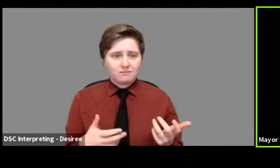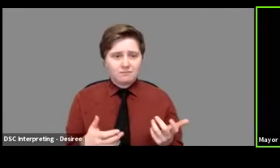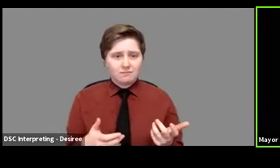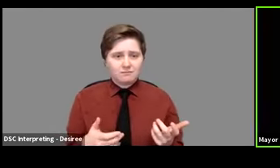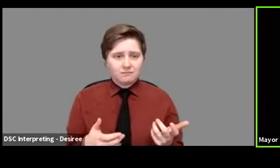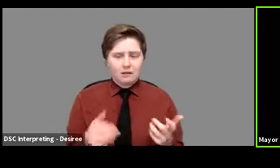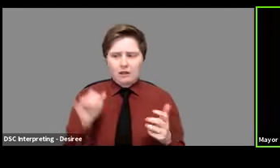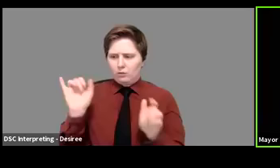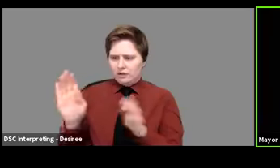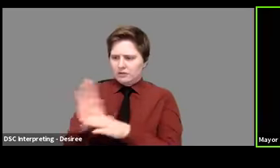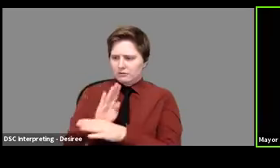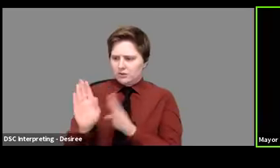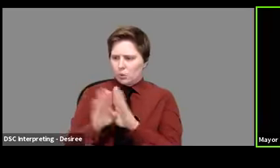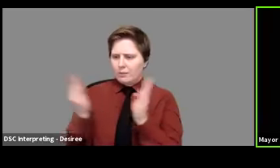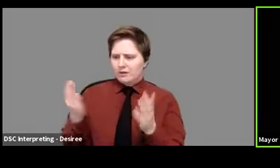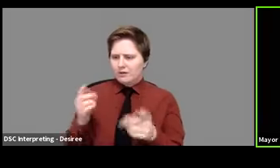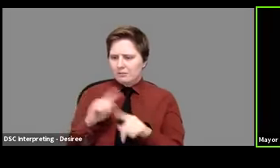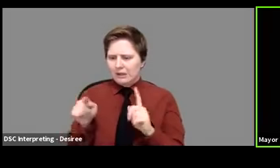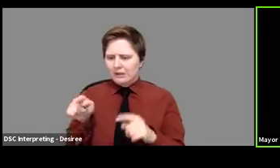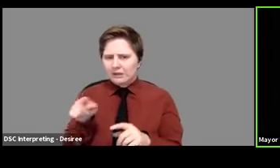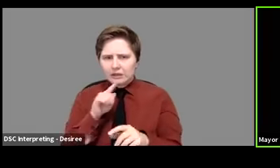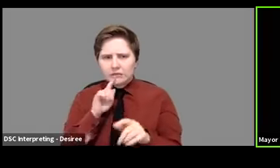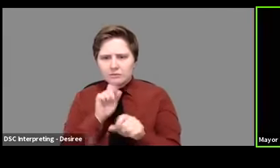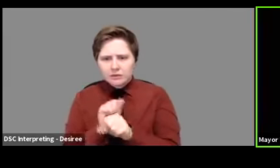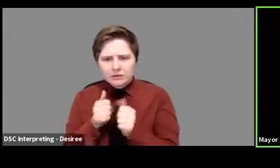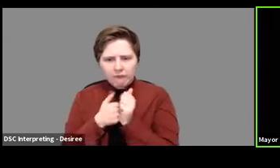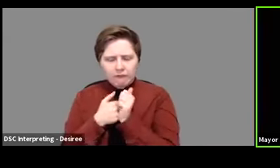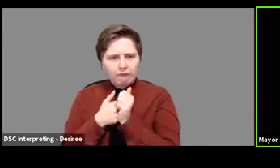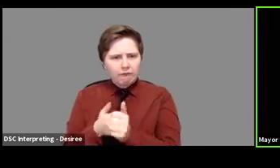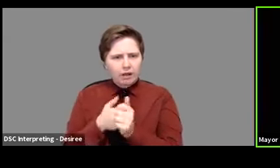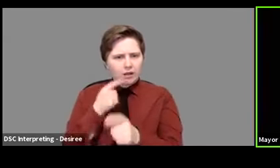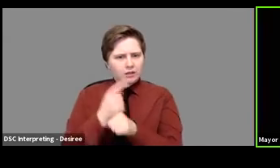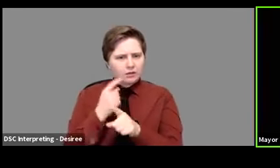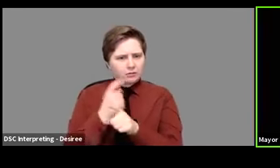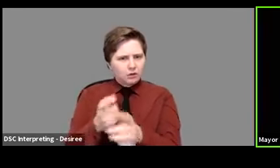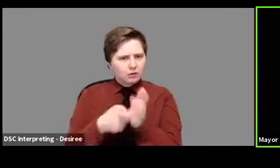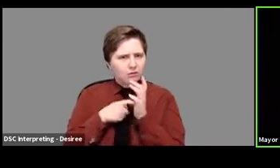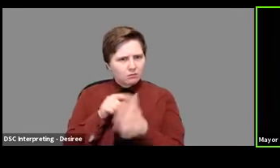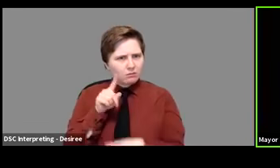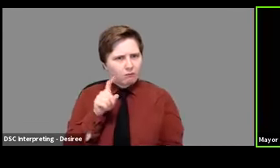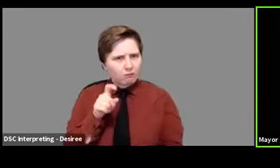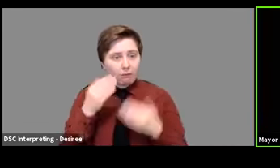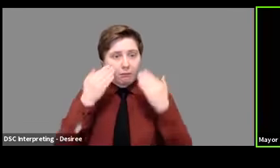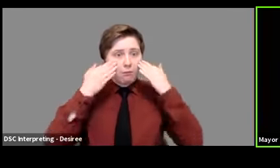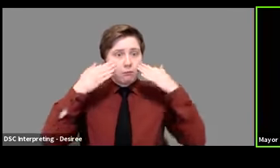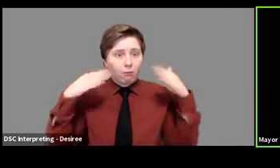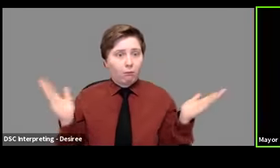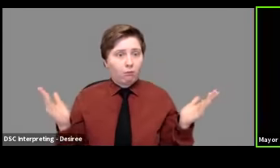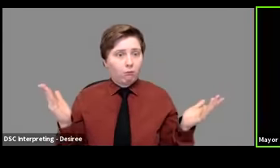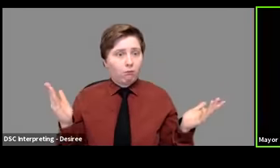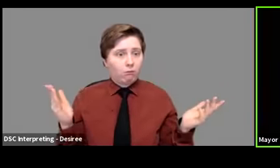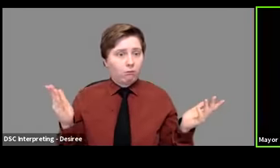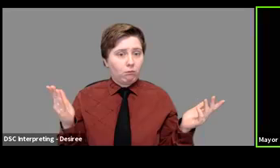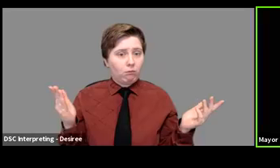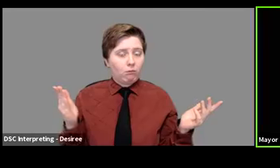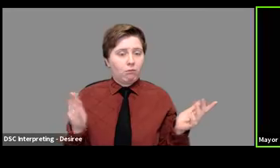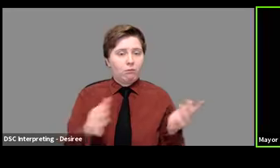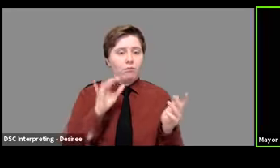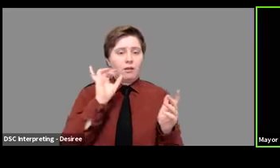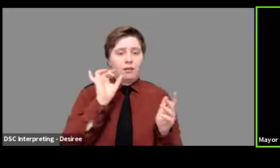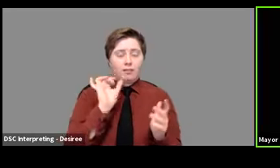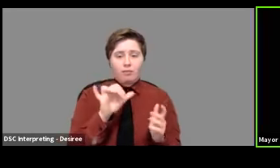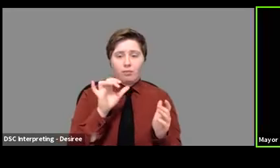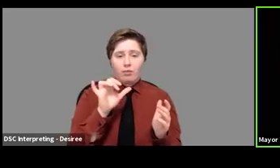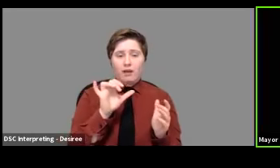retail business is open, but are they adhering to their proper requirements? geez. I don't know. How do we, you know, that is going to fall